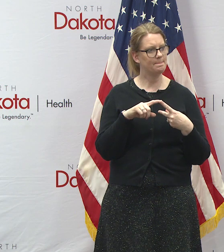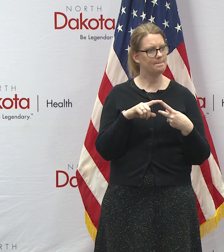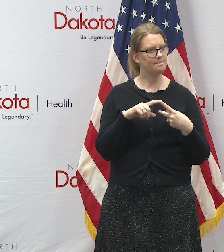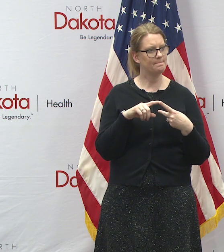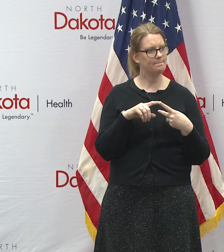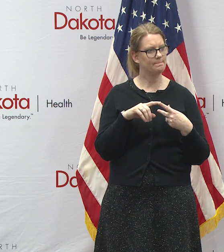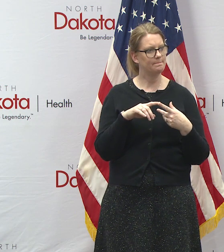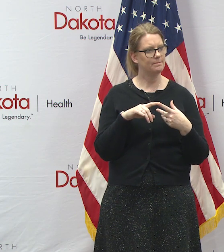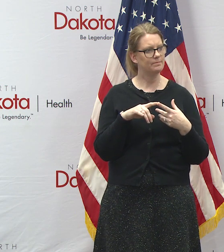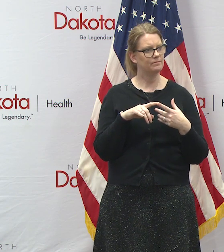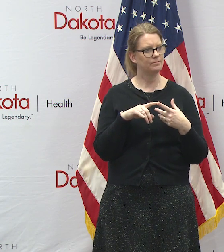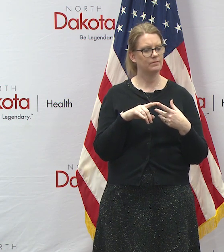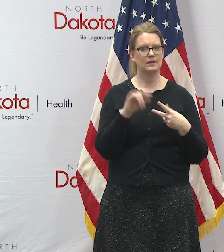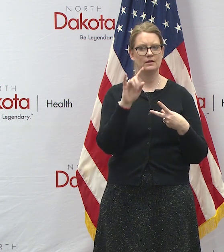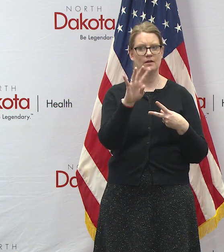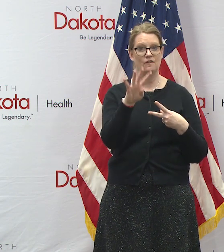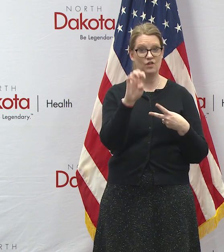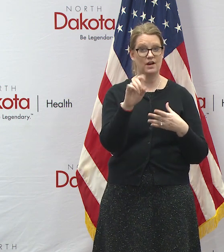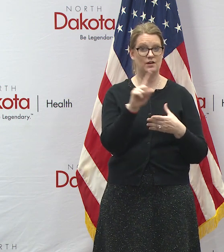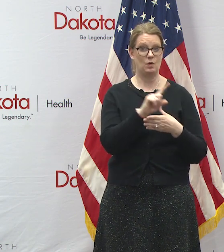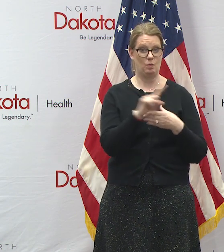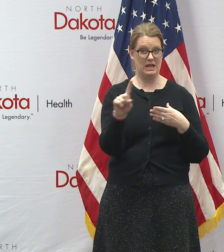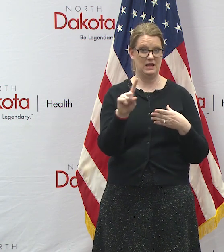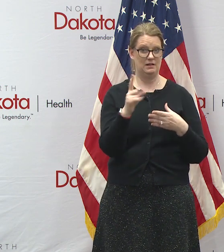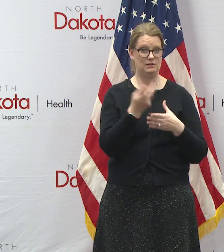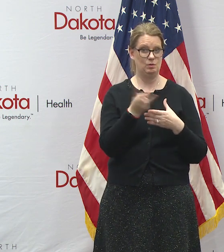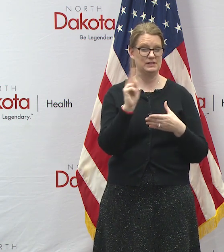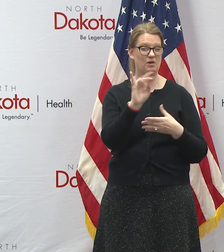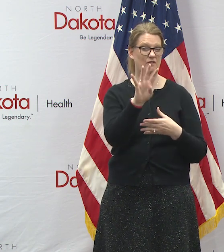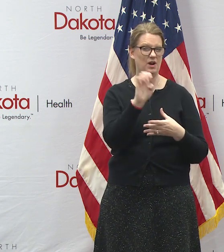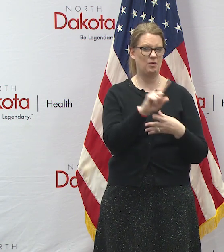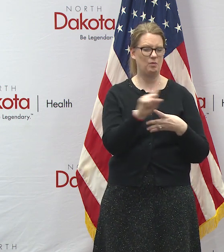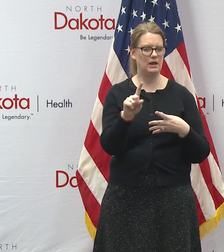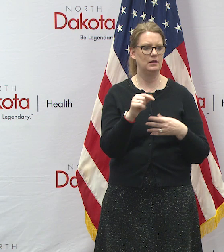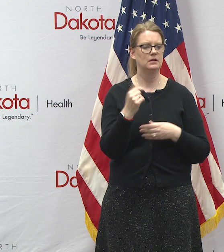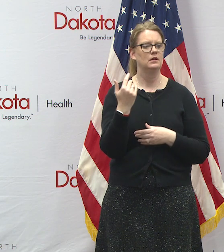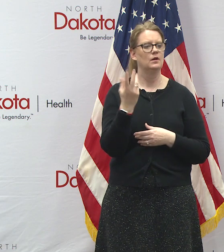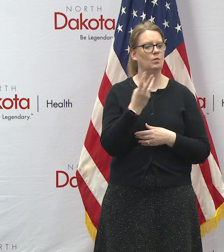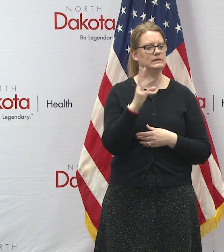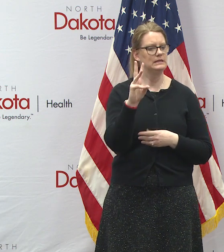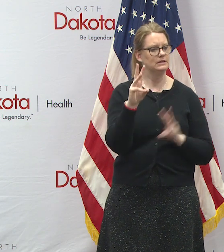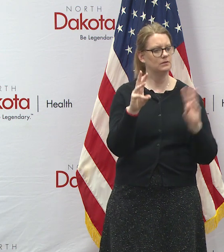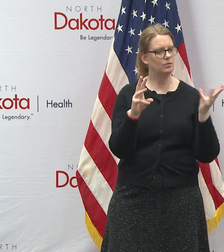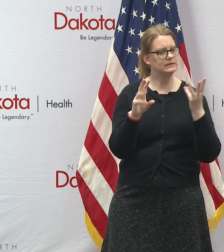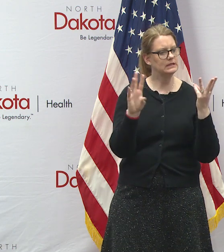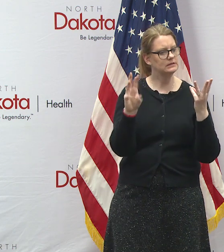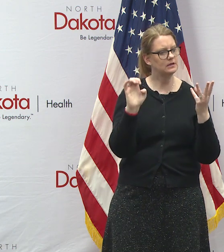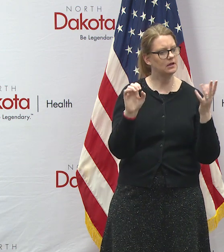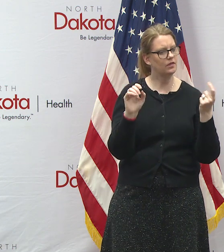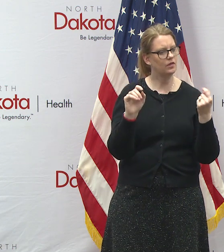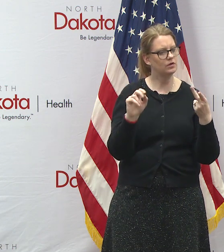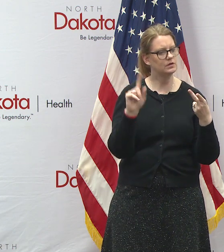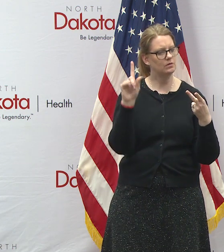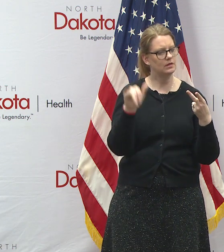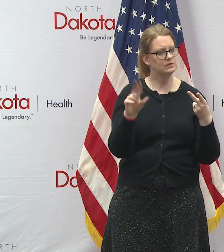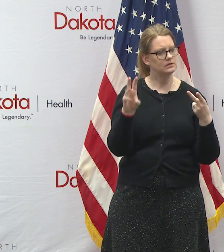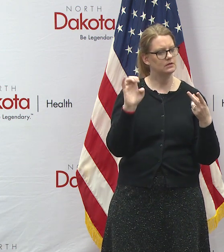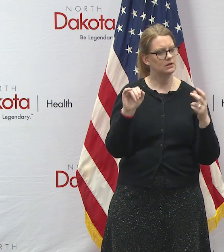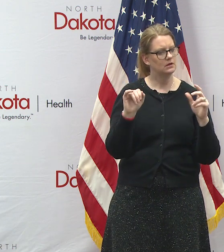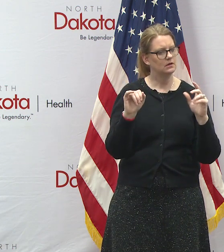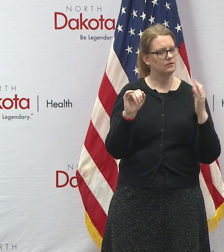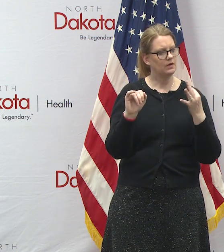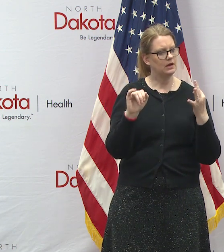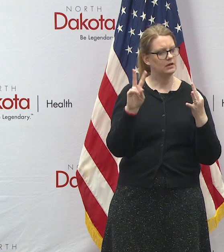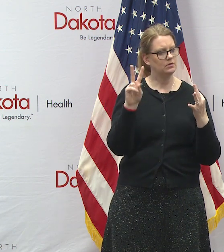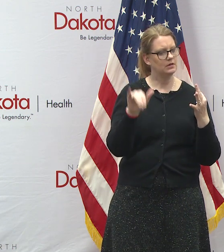uh a run rate of 400 a week two weeks ago 600 last wednesday 1600 thursday 25 94